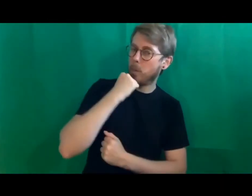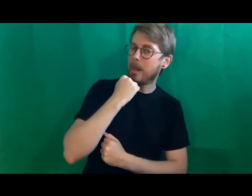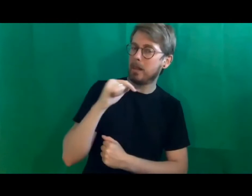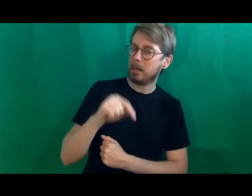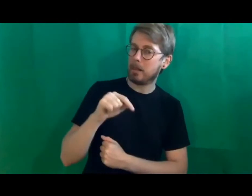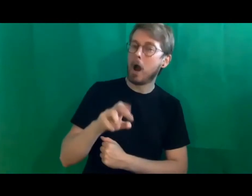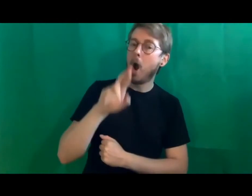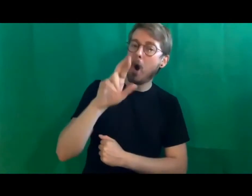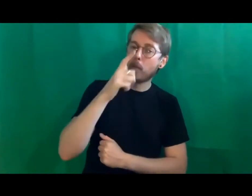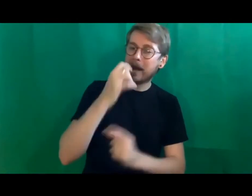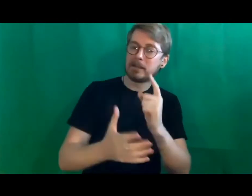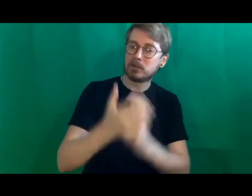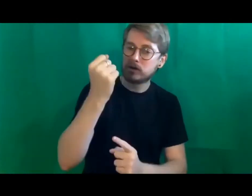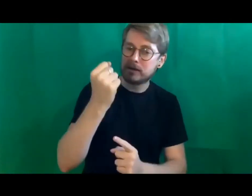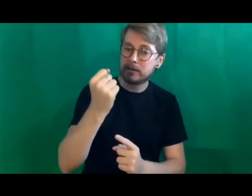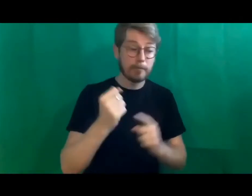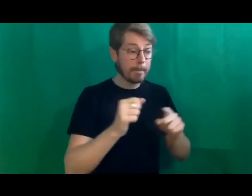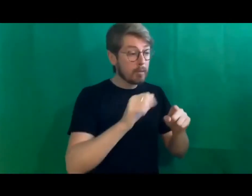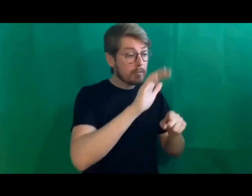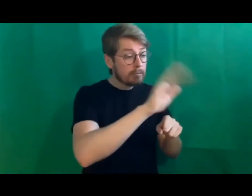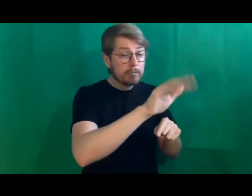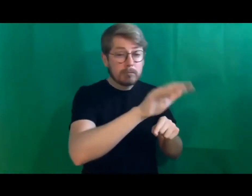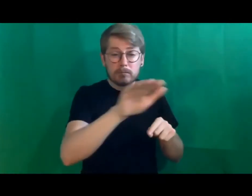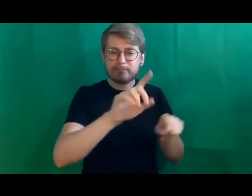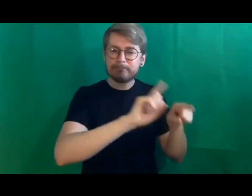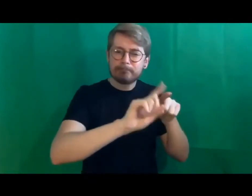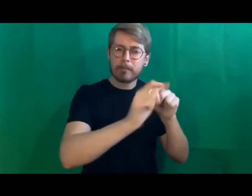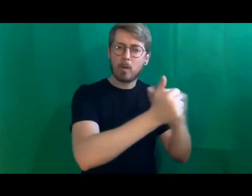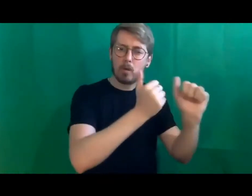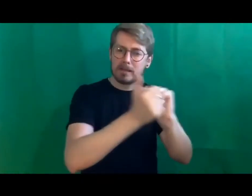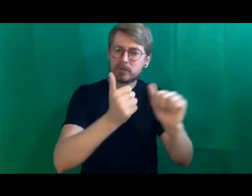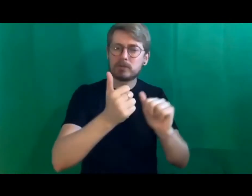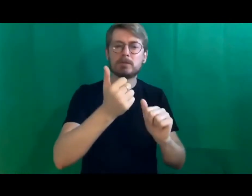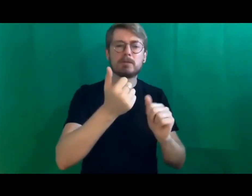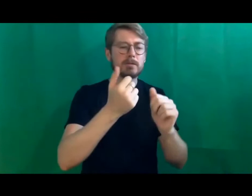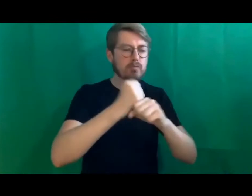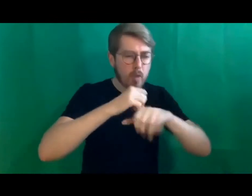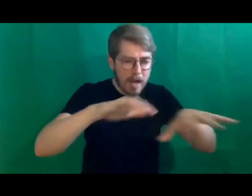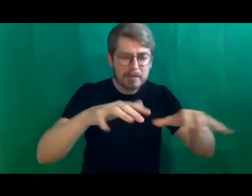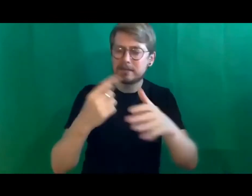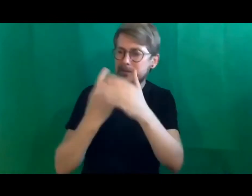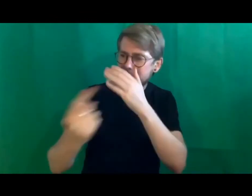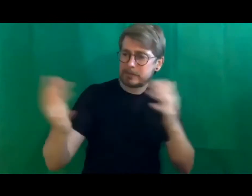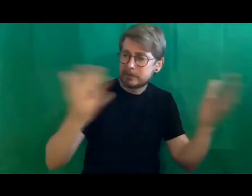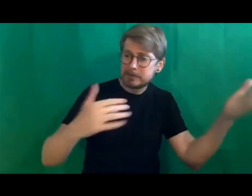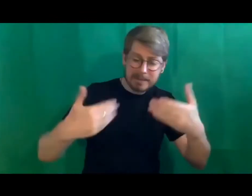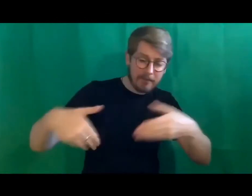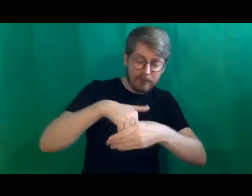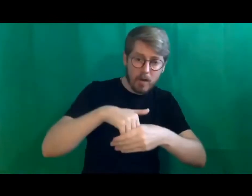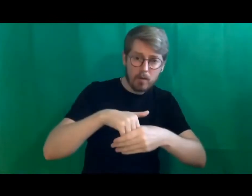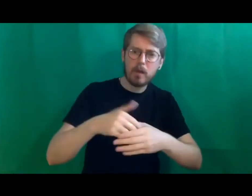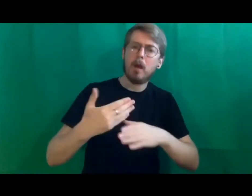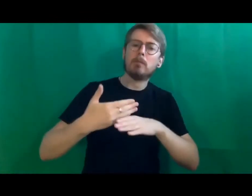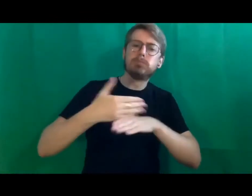getting broadcasters and stakeholder groups together in this way but seeing it on the page there you know excites me and I hope it excites everyone else to you know